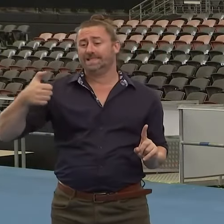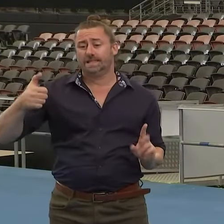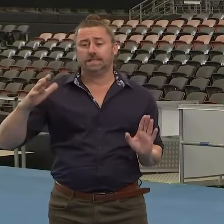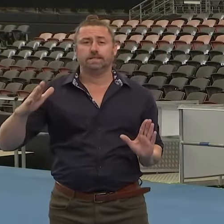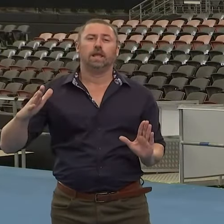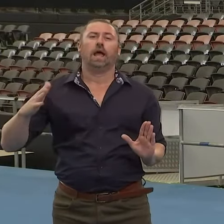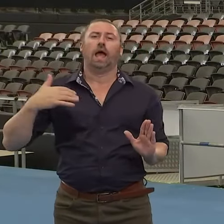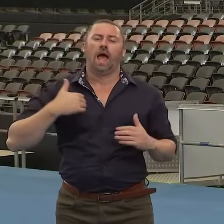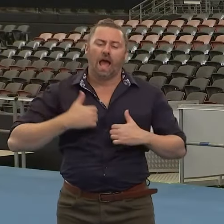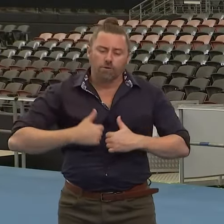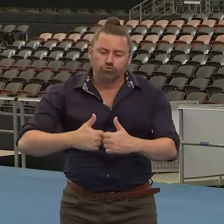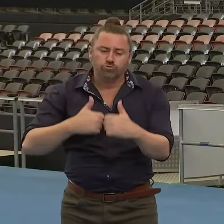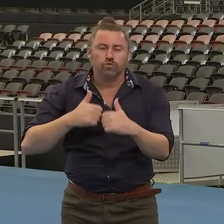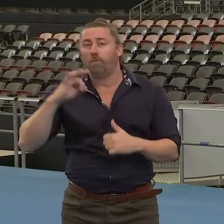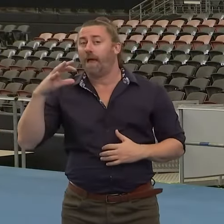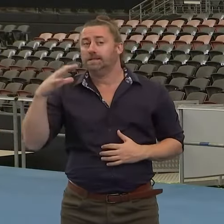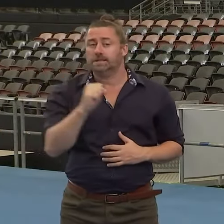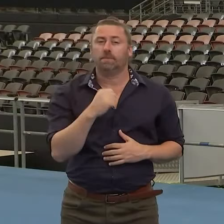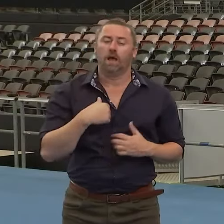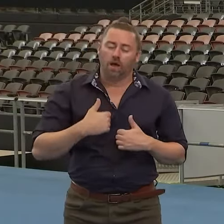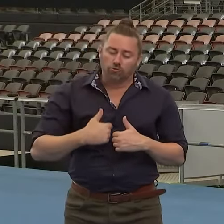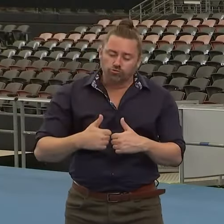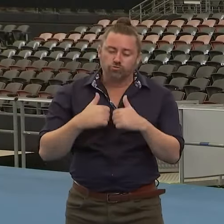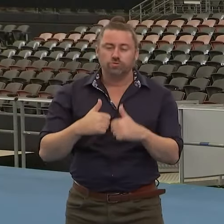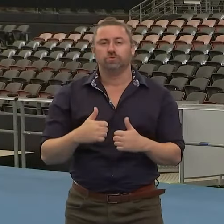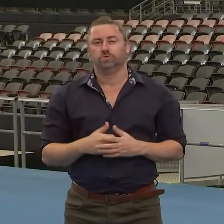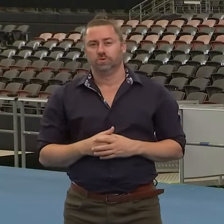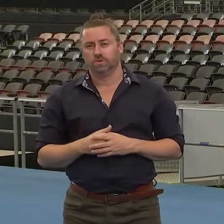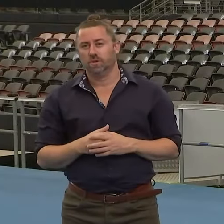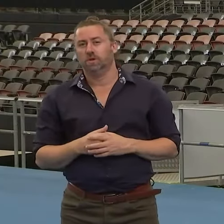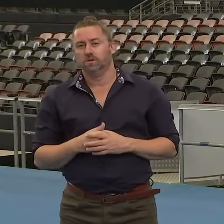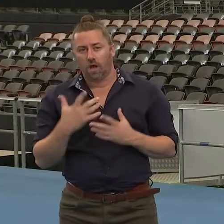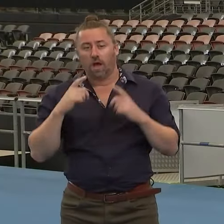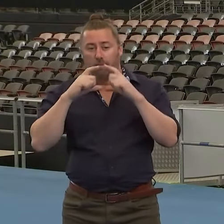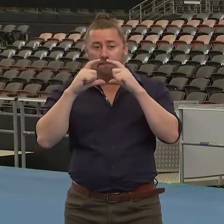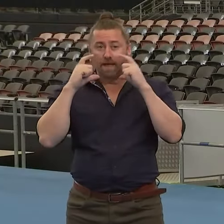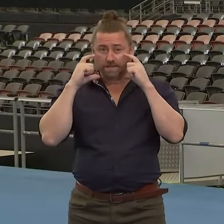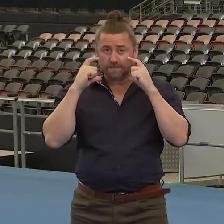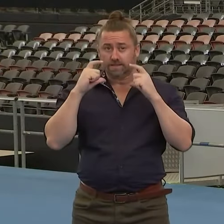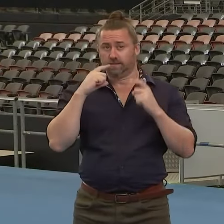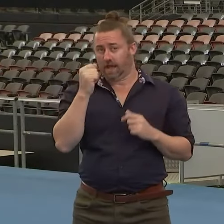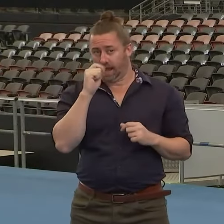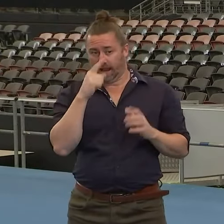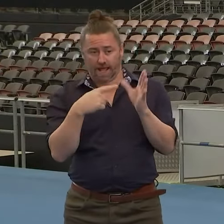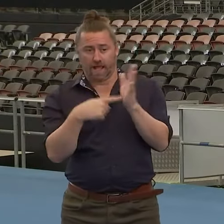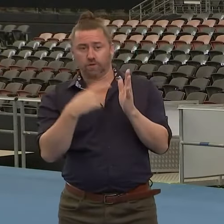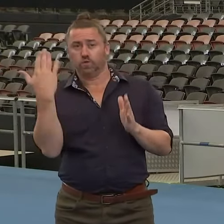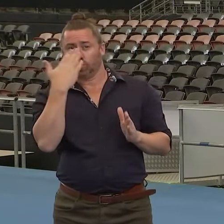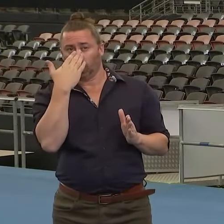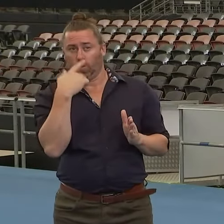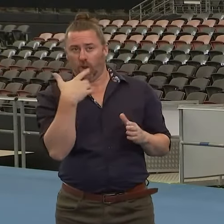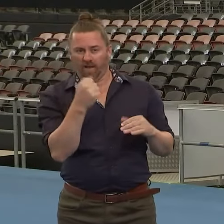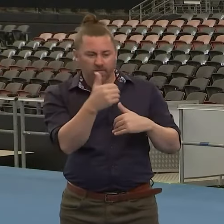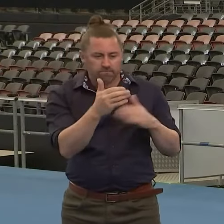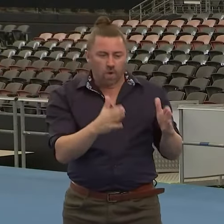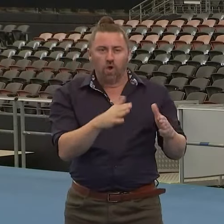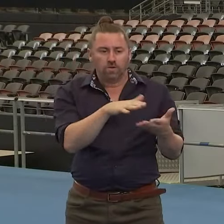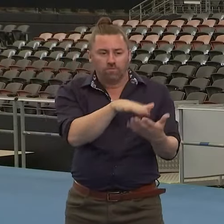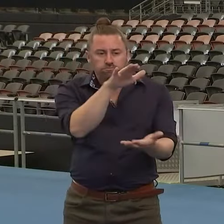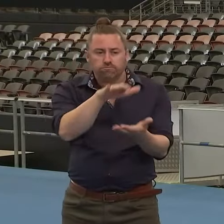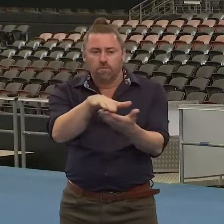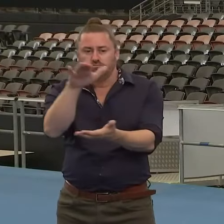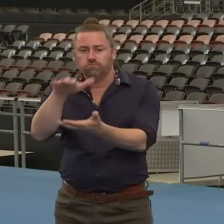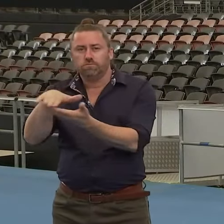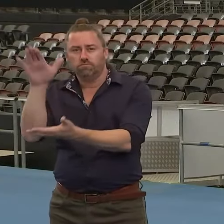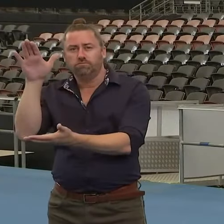look, a lot of people have had experience with this. We'll be making the masks available at schools as well. So this is